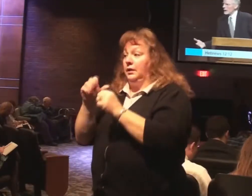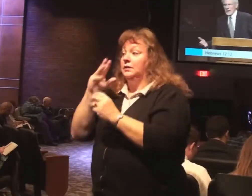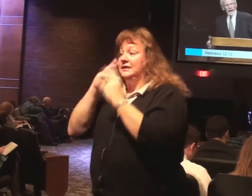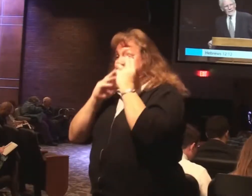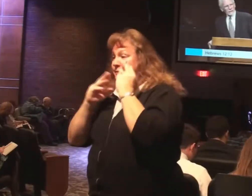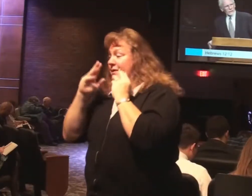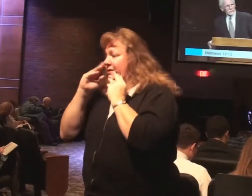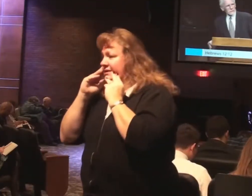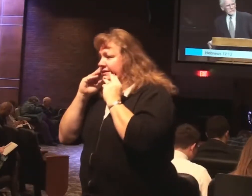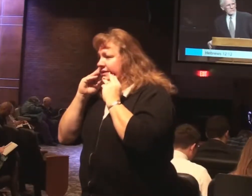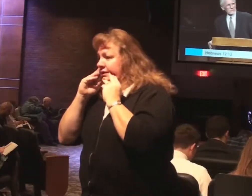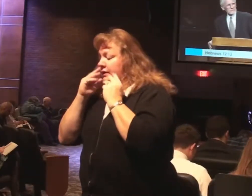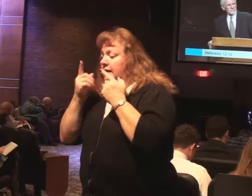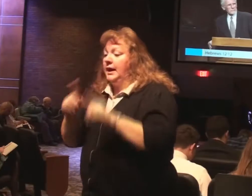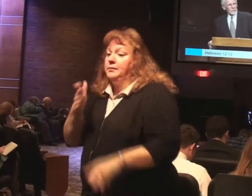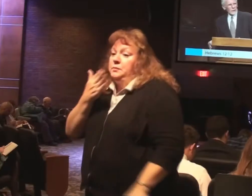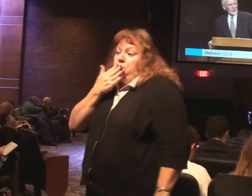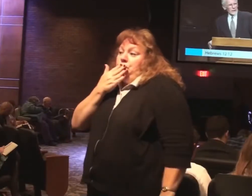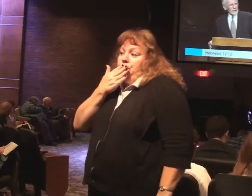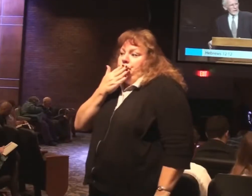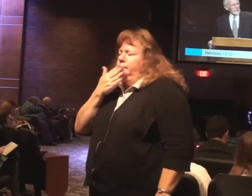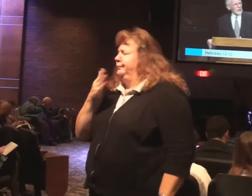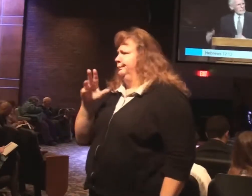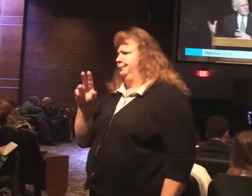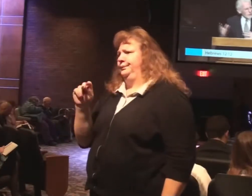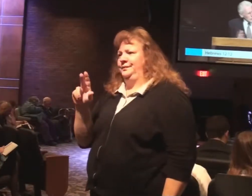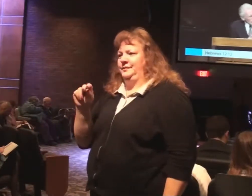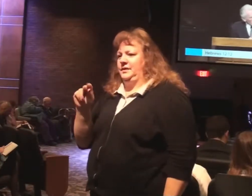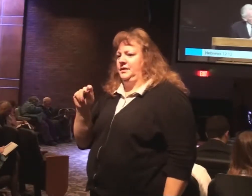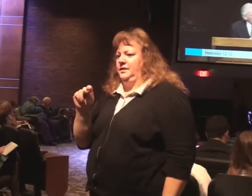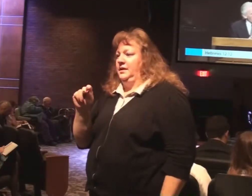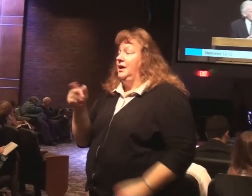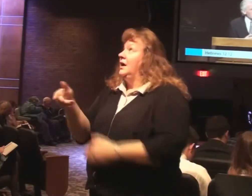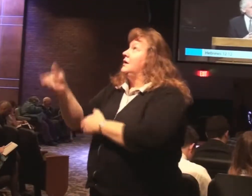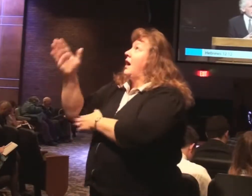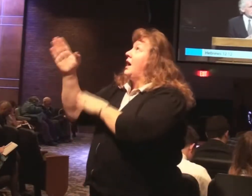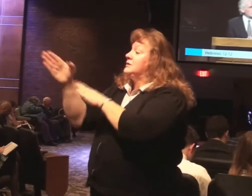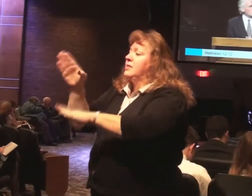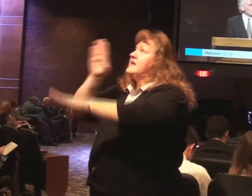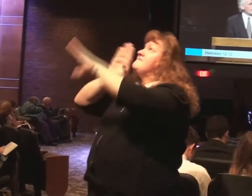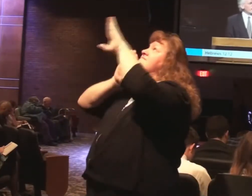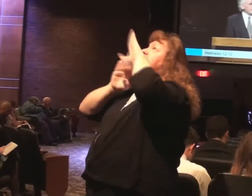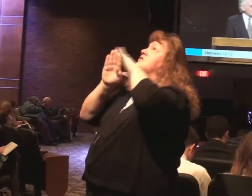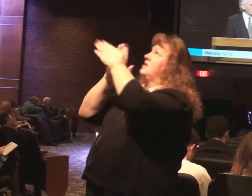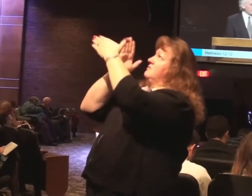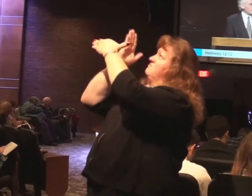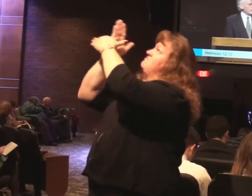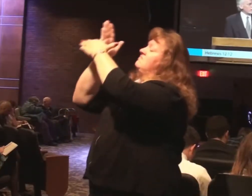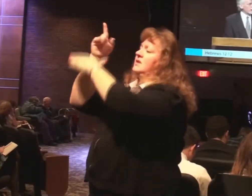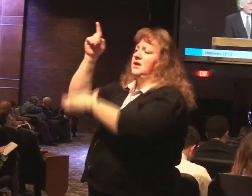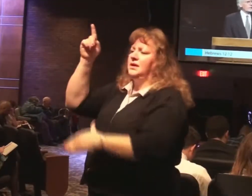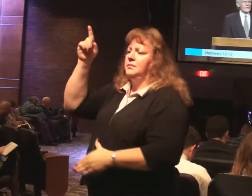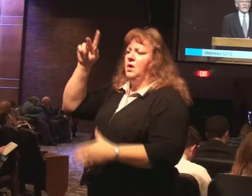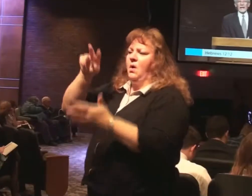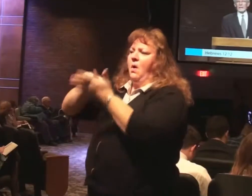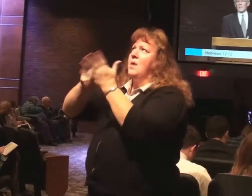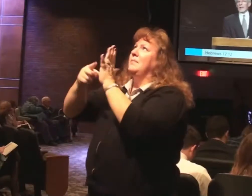not accidents. They're not frustrating God's plan, nor do they indicate that God has forgotten about